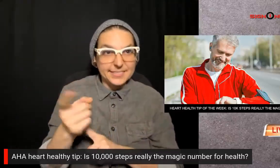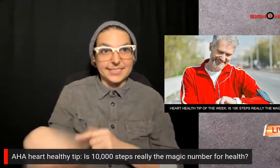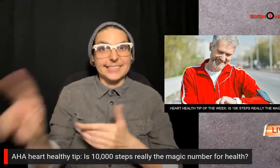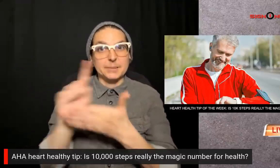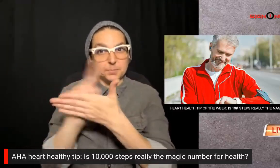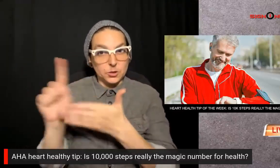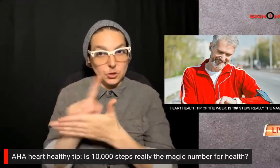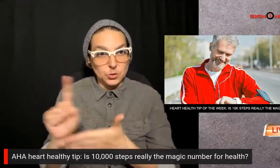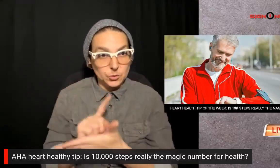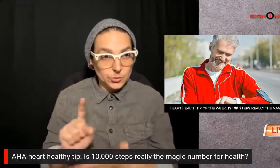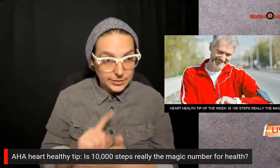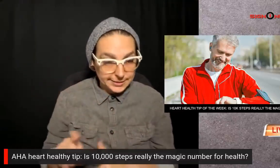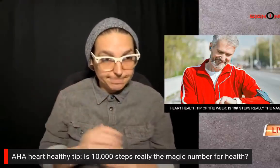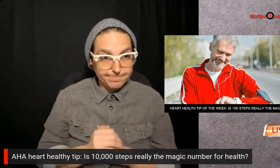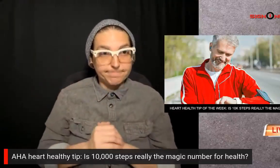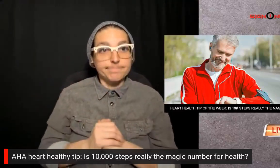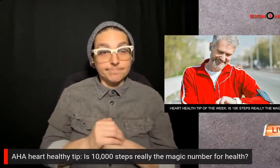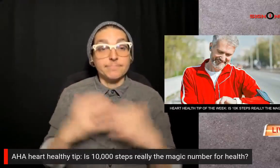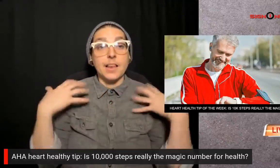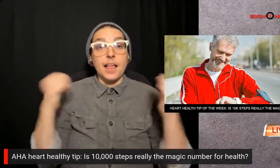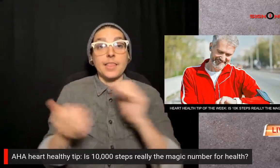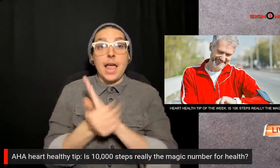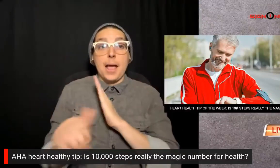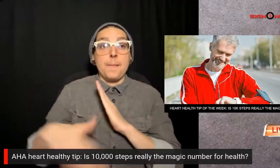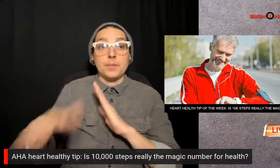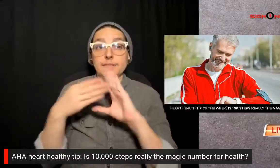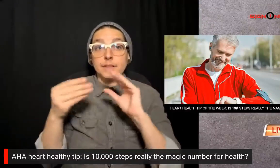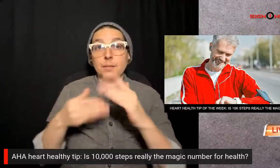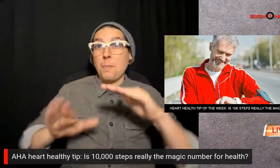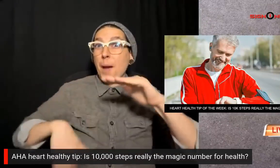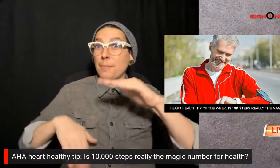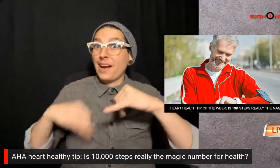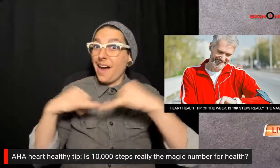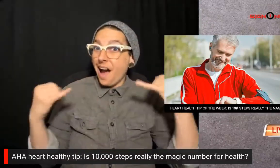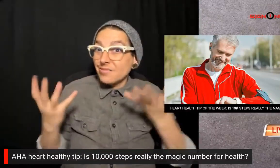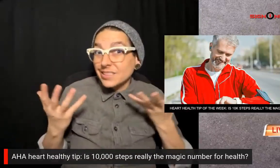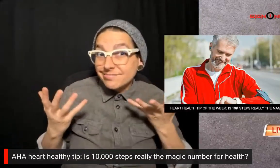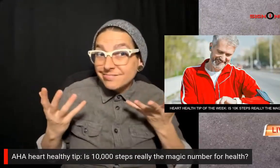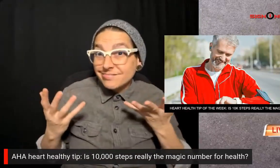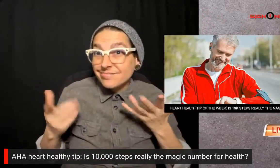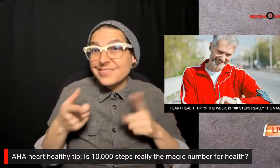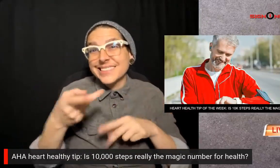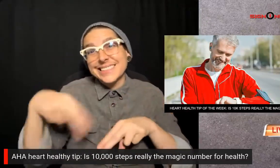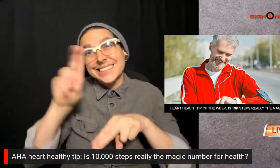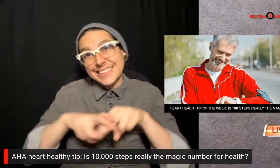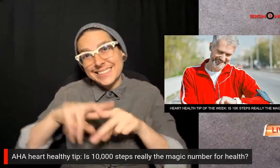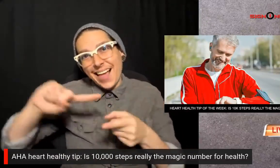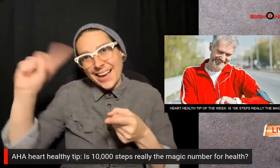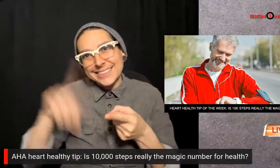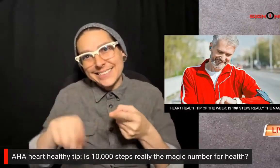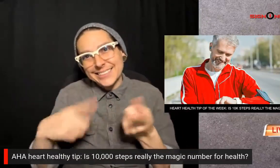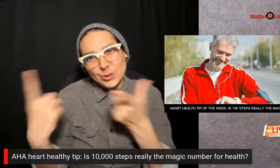150 minutes per week health experts say the bottom line is this sit less and move more